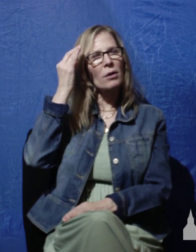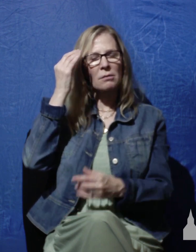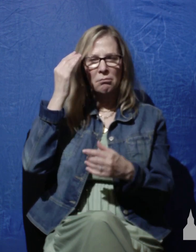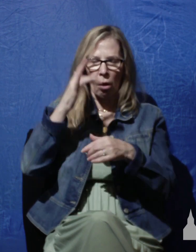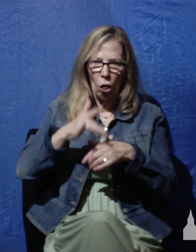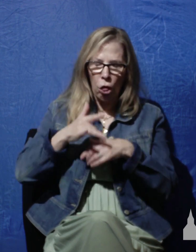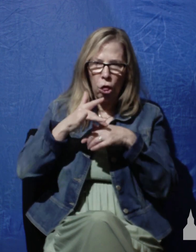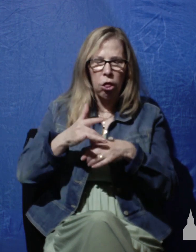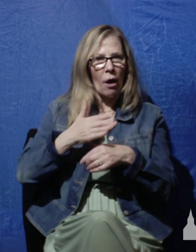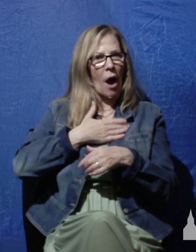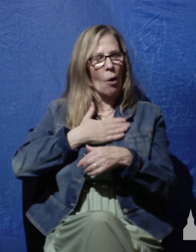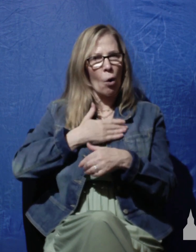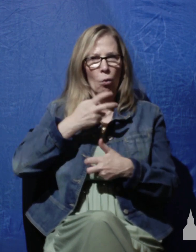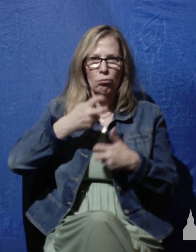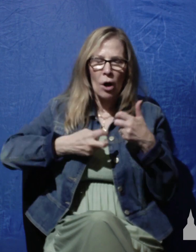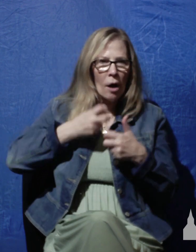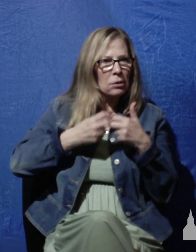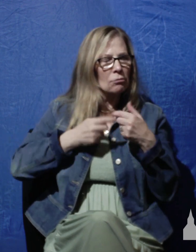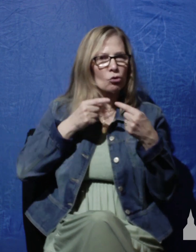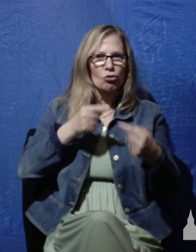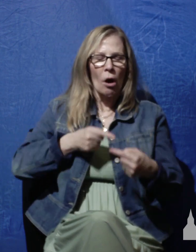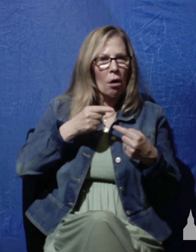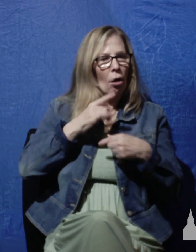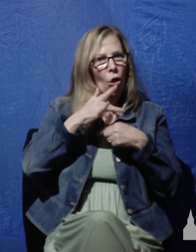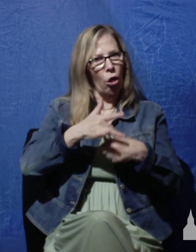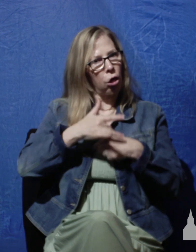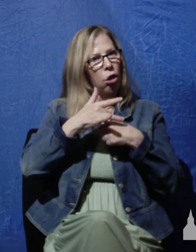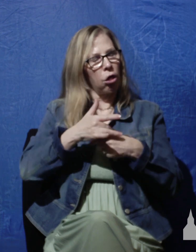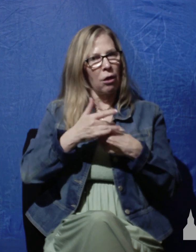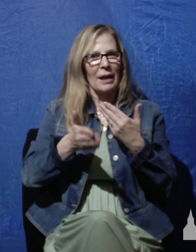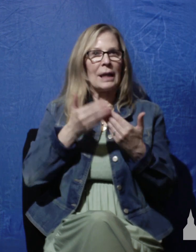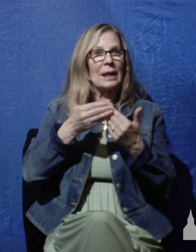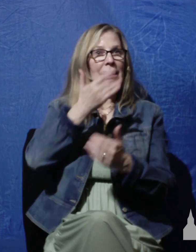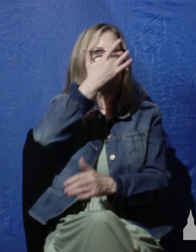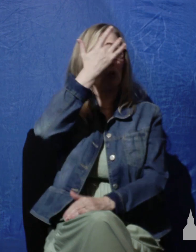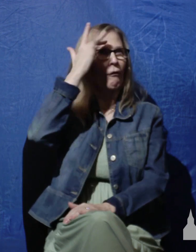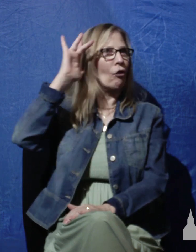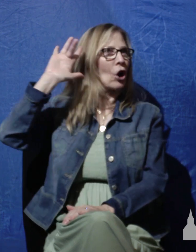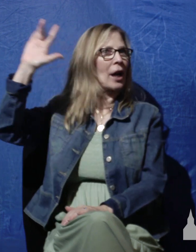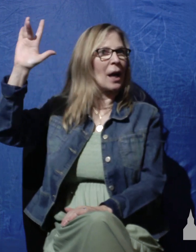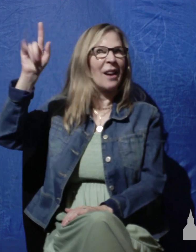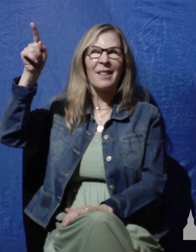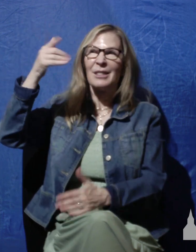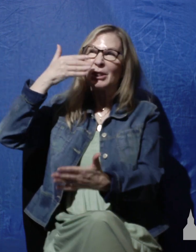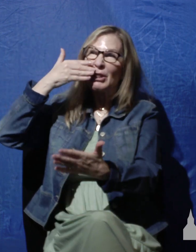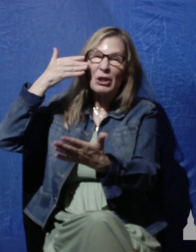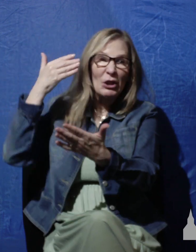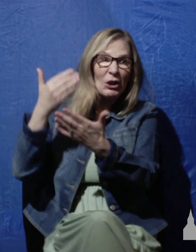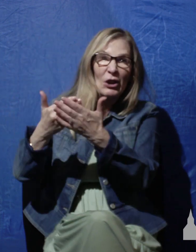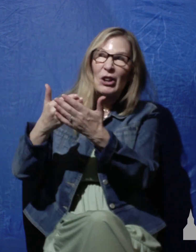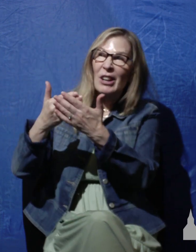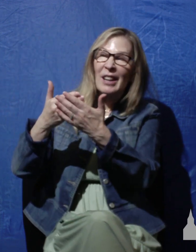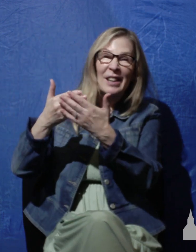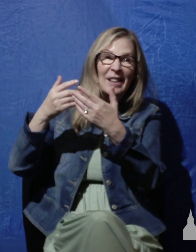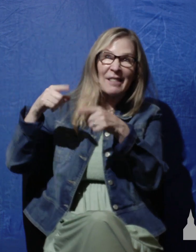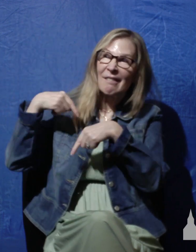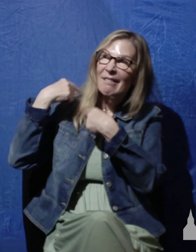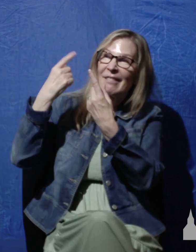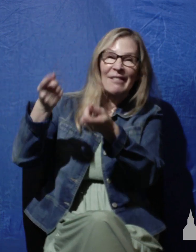and trials and problems that we can easily forget how good God has been to us, how much